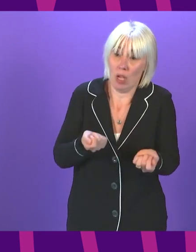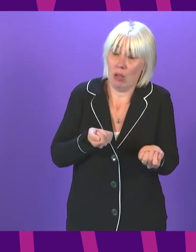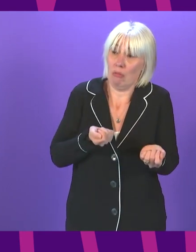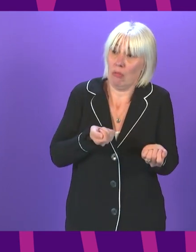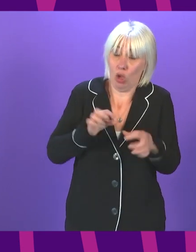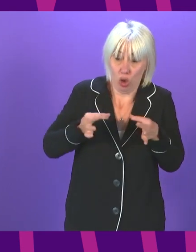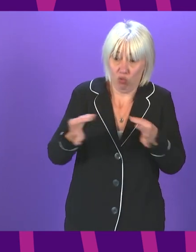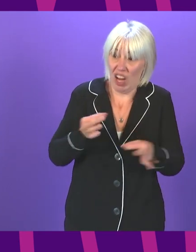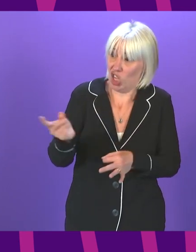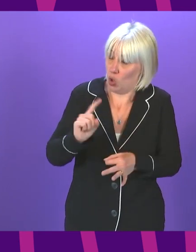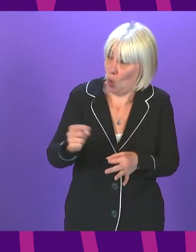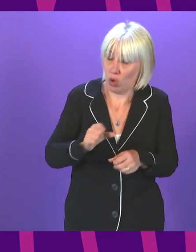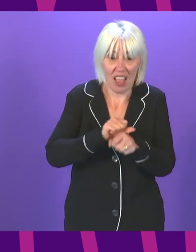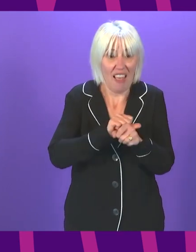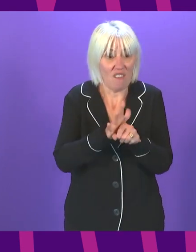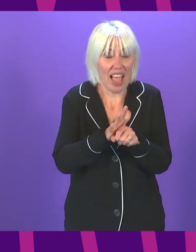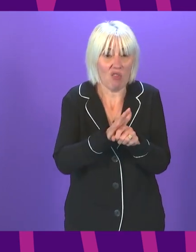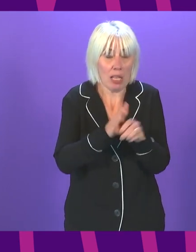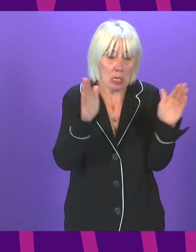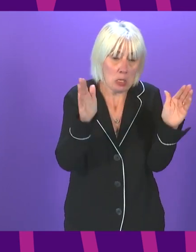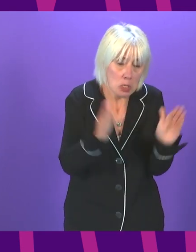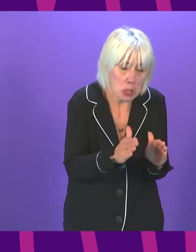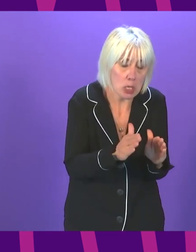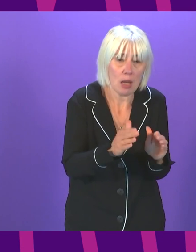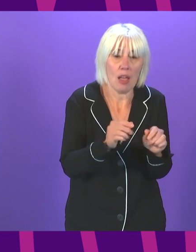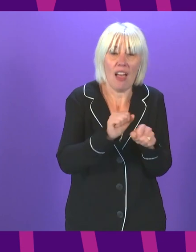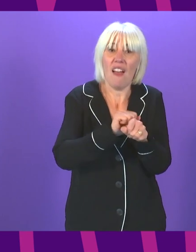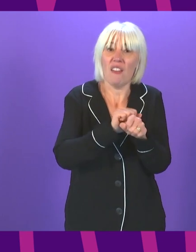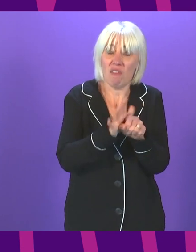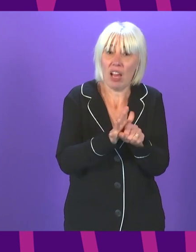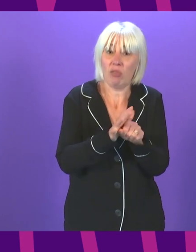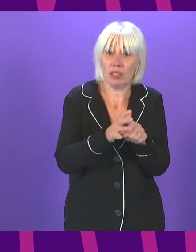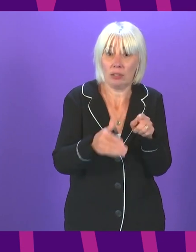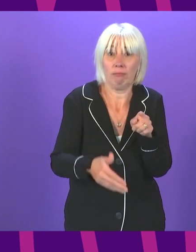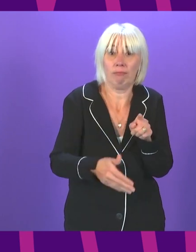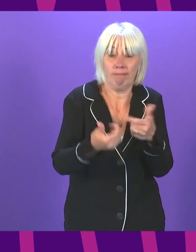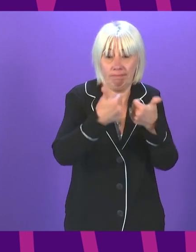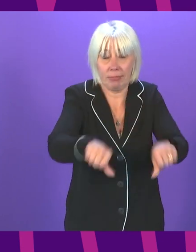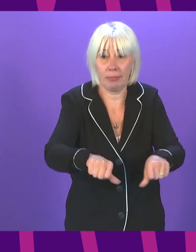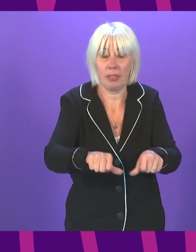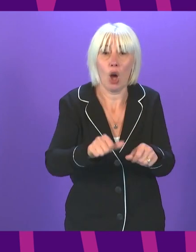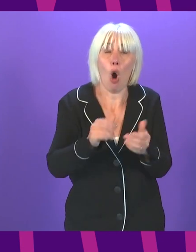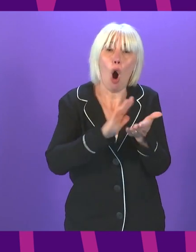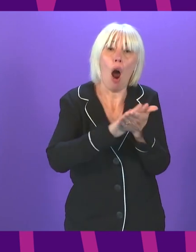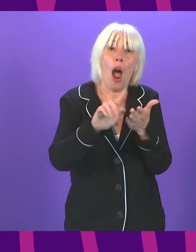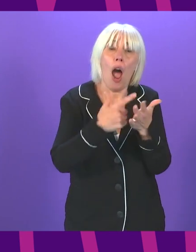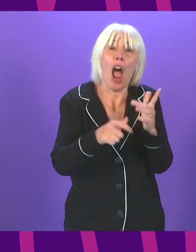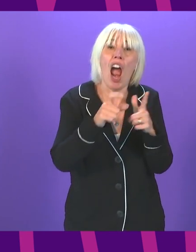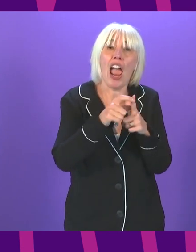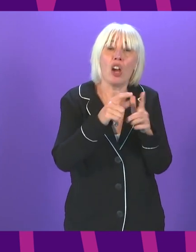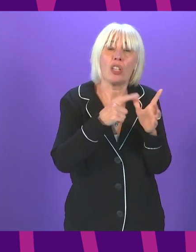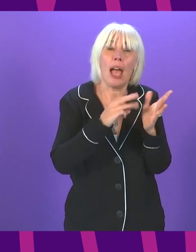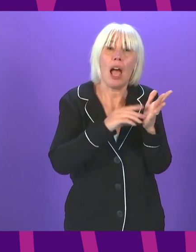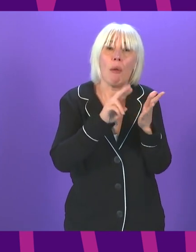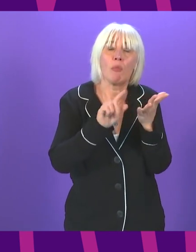Is it virus elimination? Or is it herd immunity? Because at the moment we're achieving none of them. First Minister. That